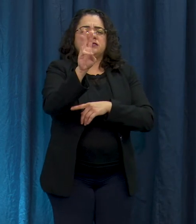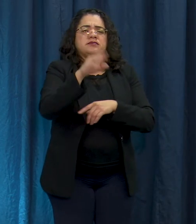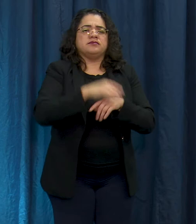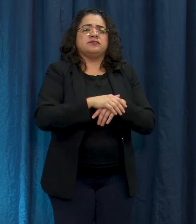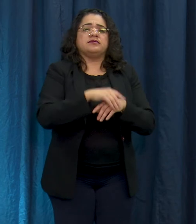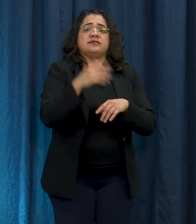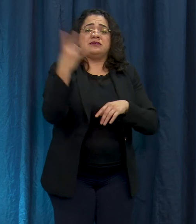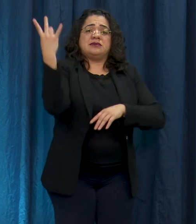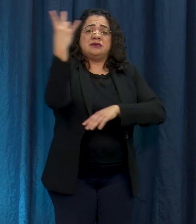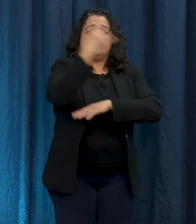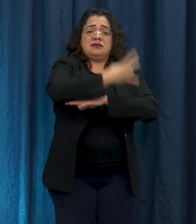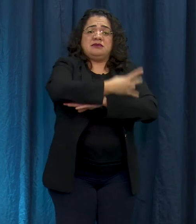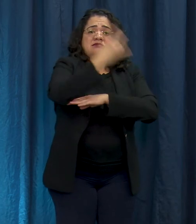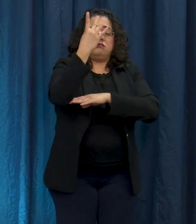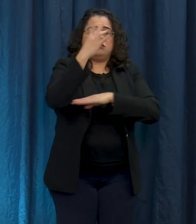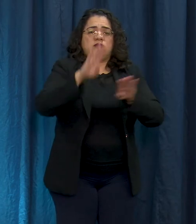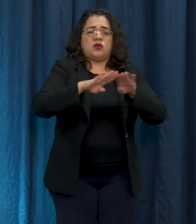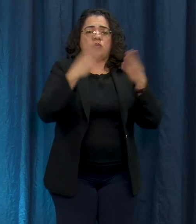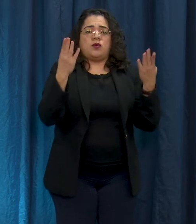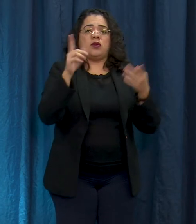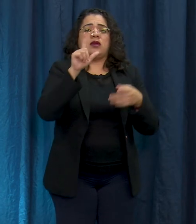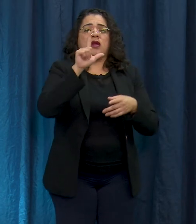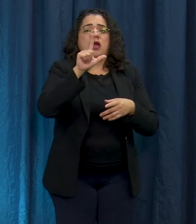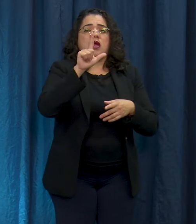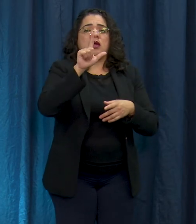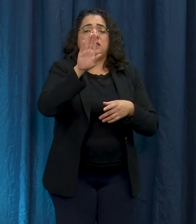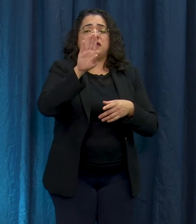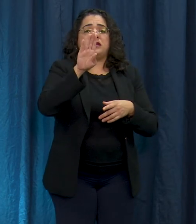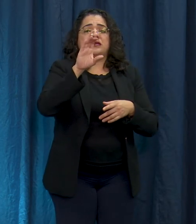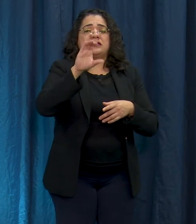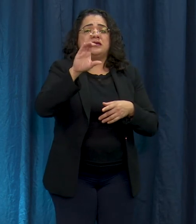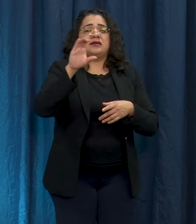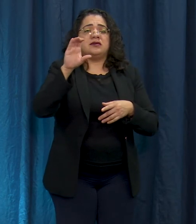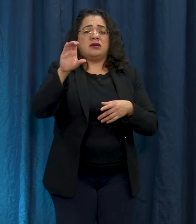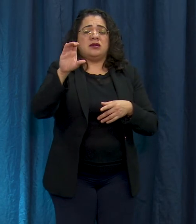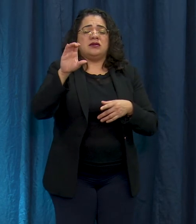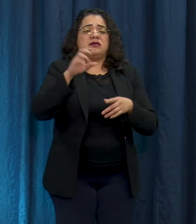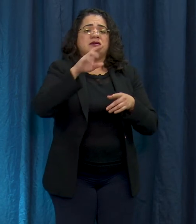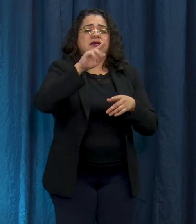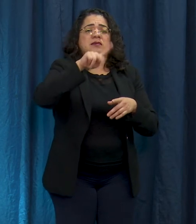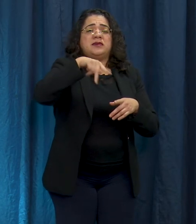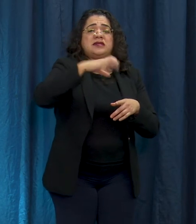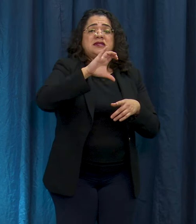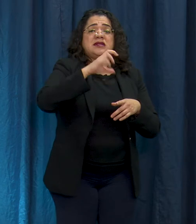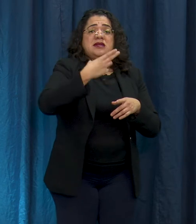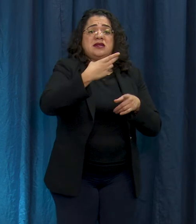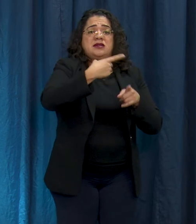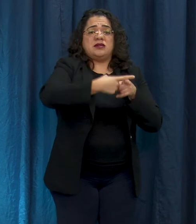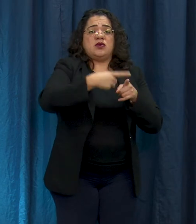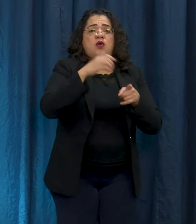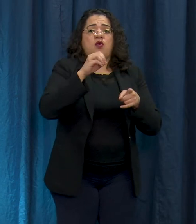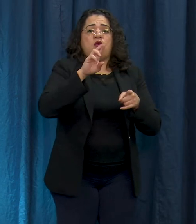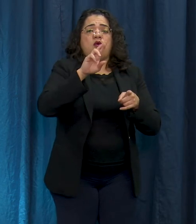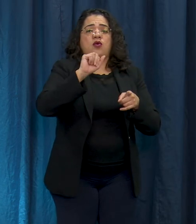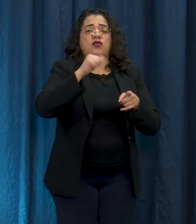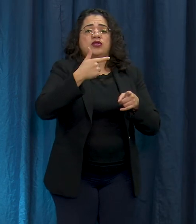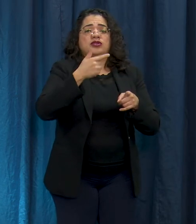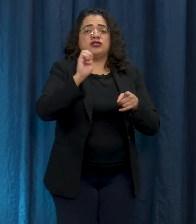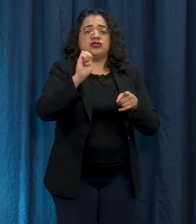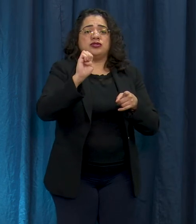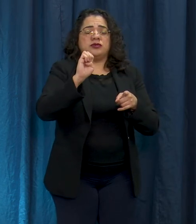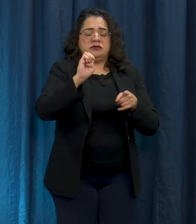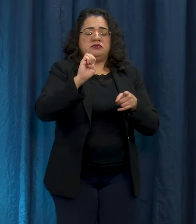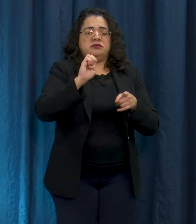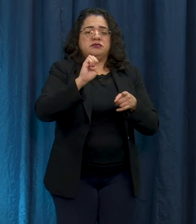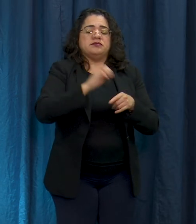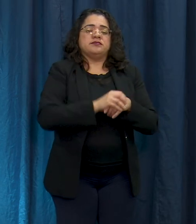siete días de la semana en el colegio Long Beach City que se encuentra en la Pacific Coast Highway y la orange. PCH y la orange.